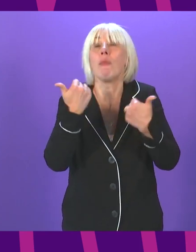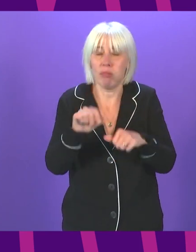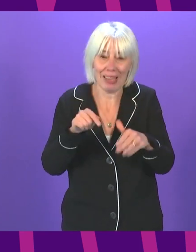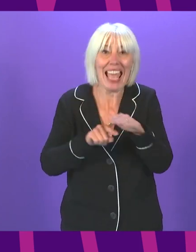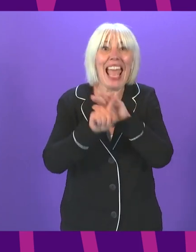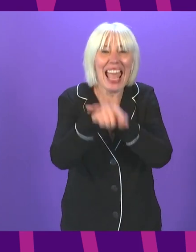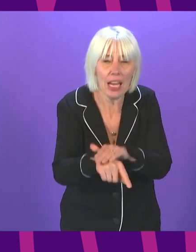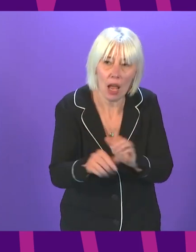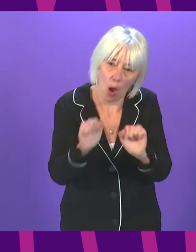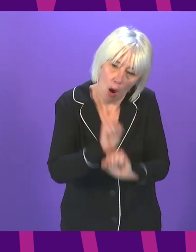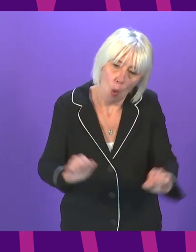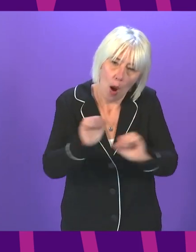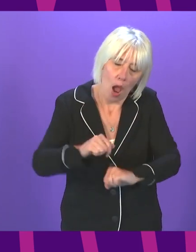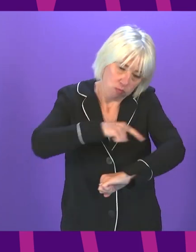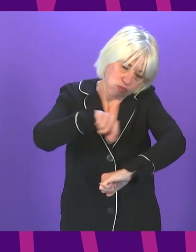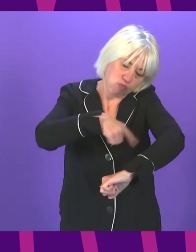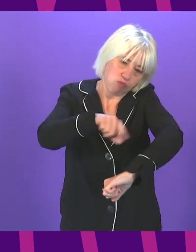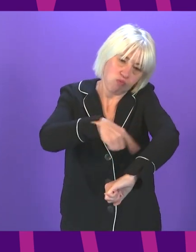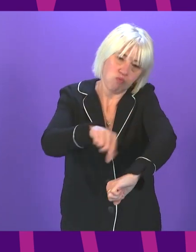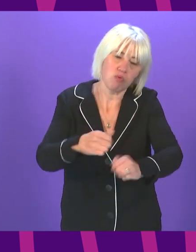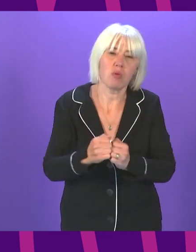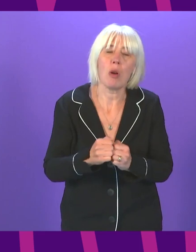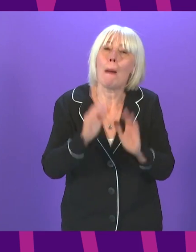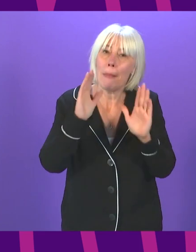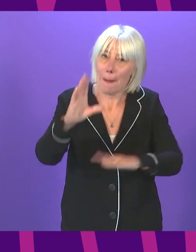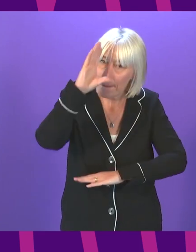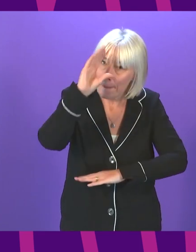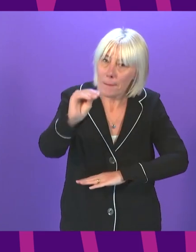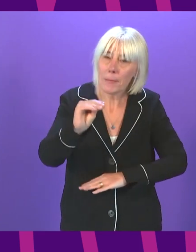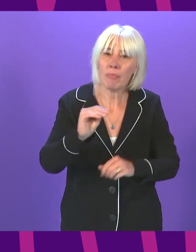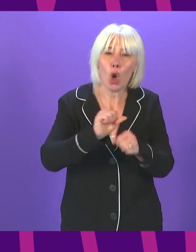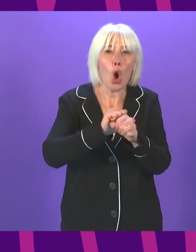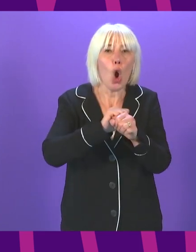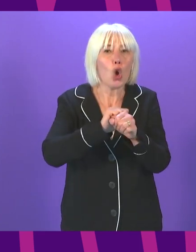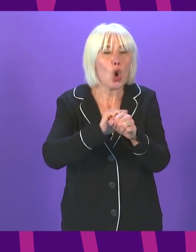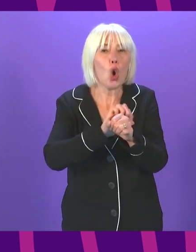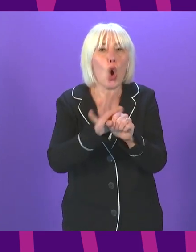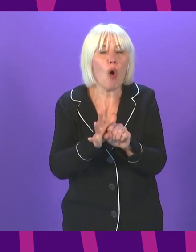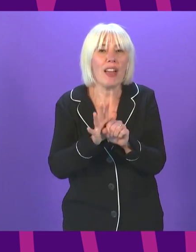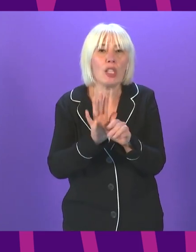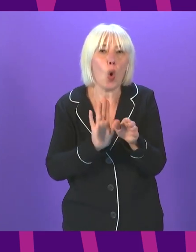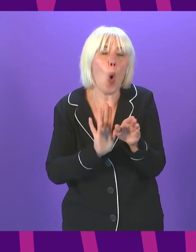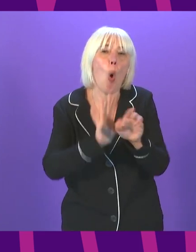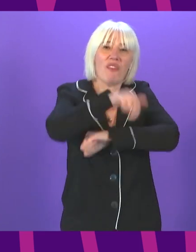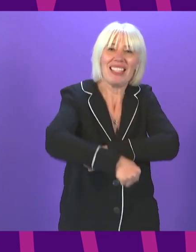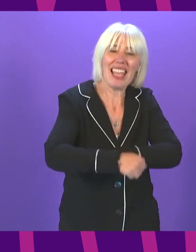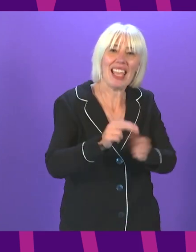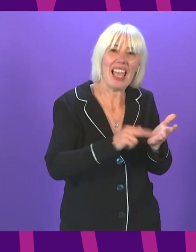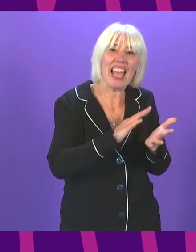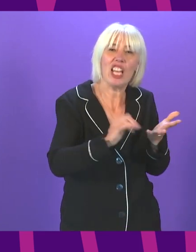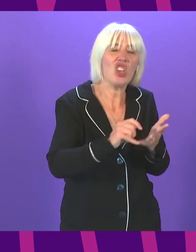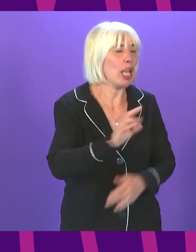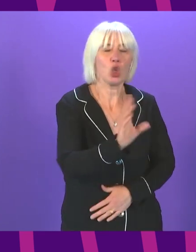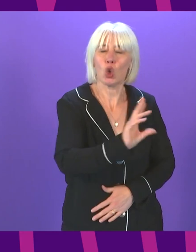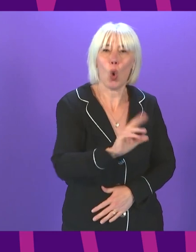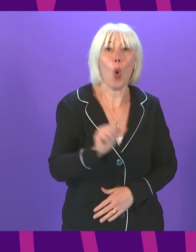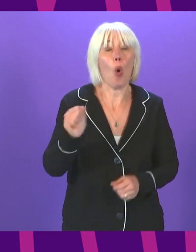long waits. But let's be clear, COVID is not overwhelming our NHS, as the First Minister said in her statement.